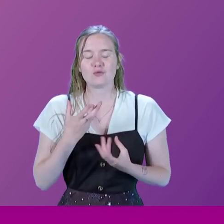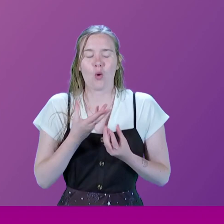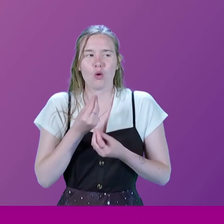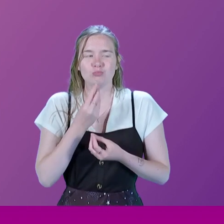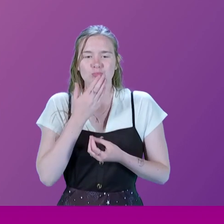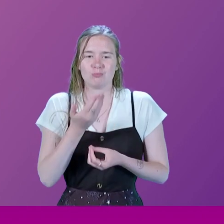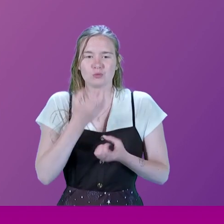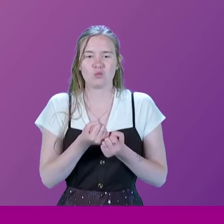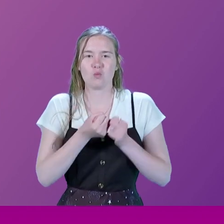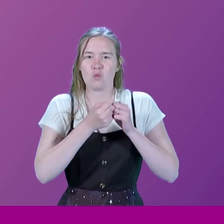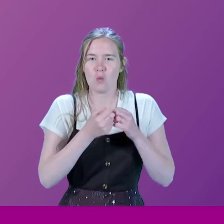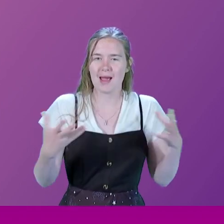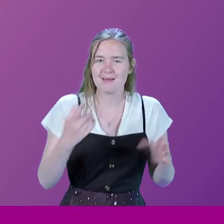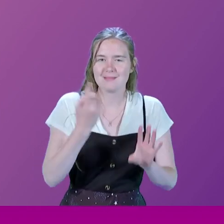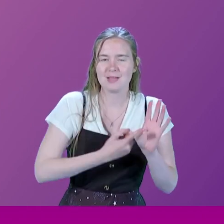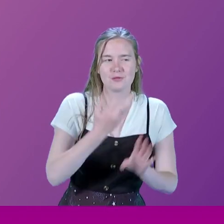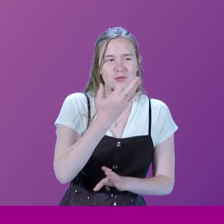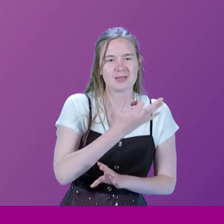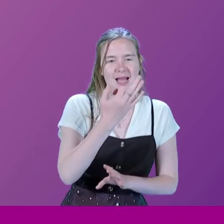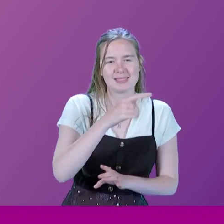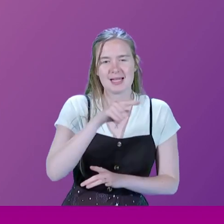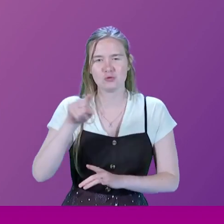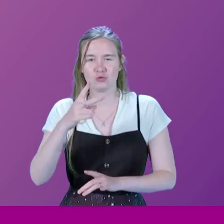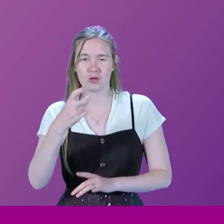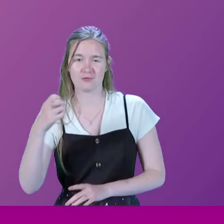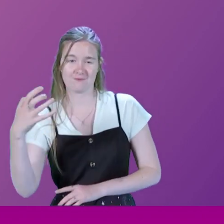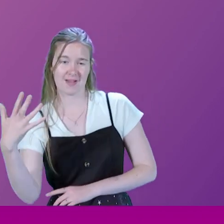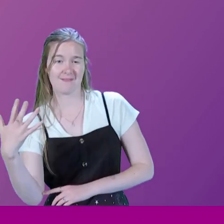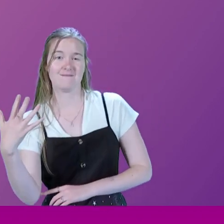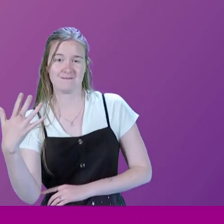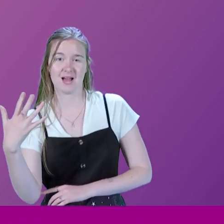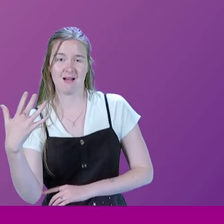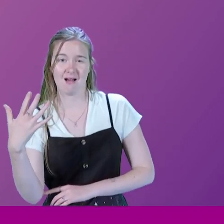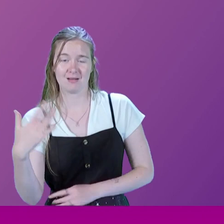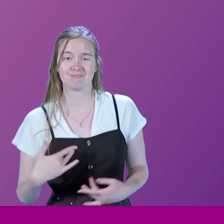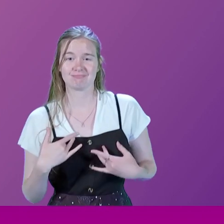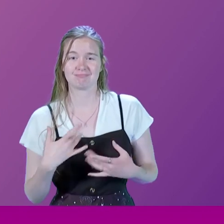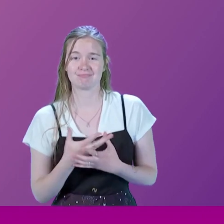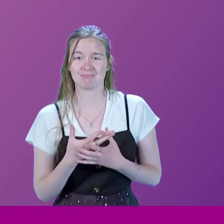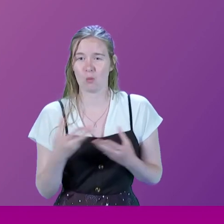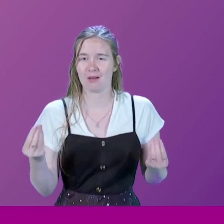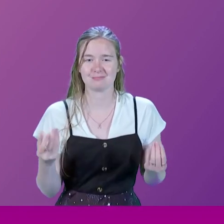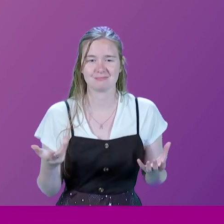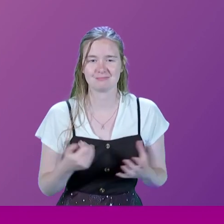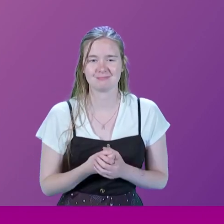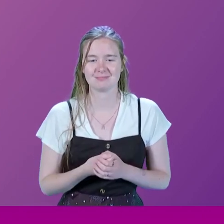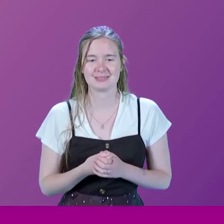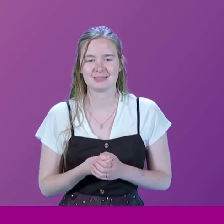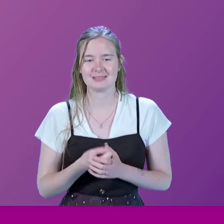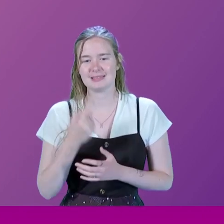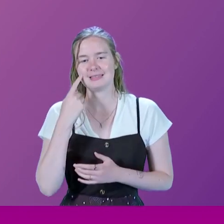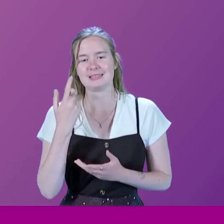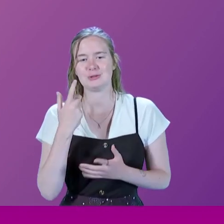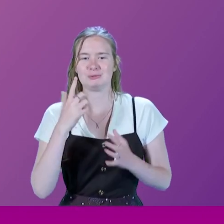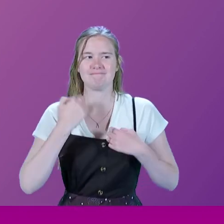years. Because I was back in the House from 99 to 2005. And I think it was egotism,